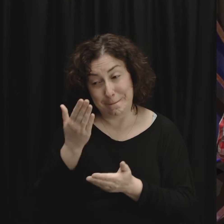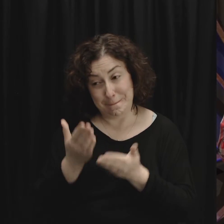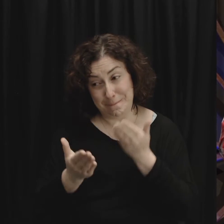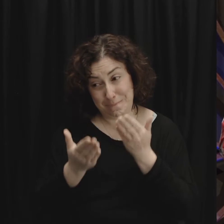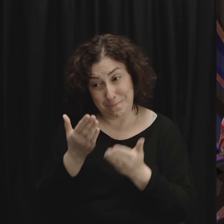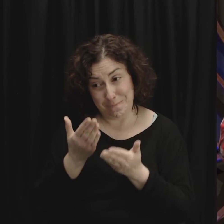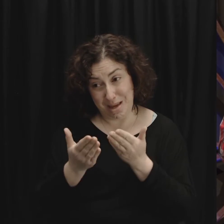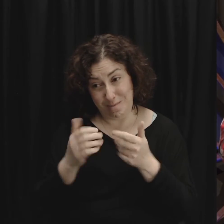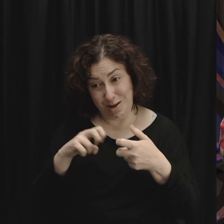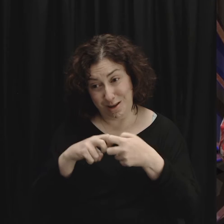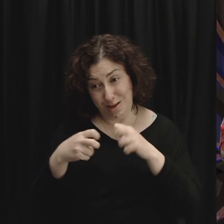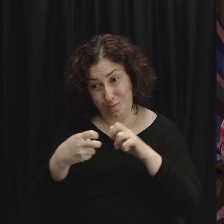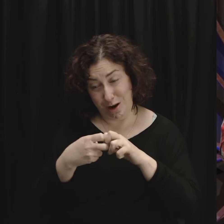lies within your own heart